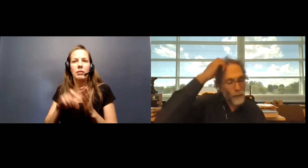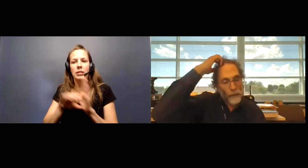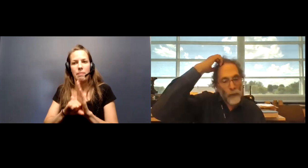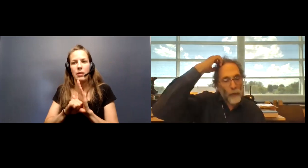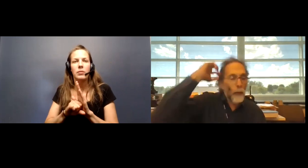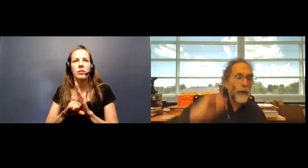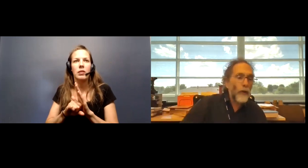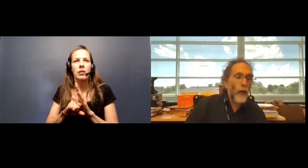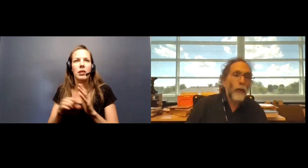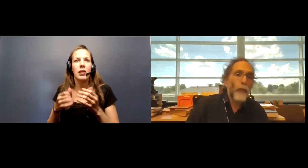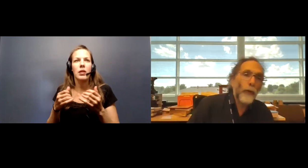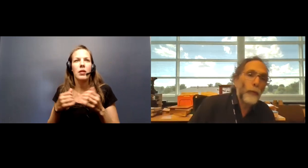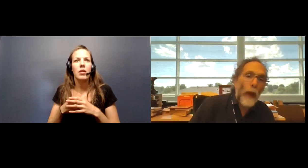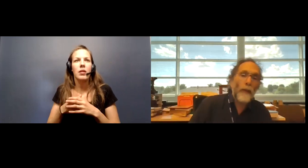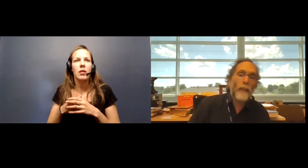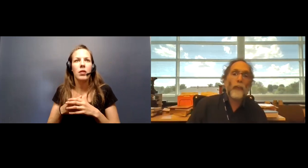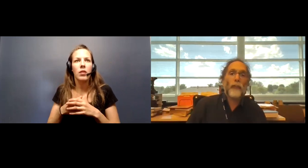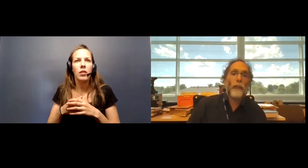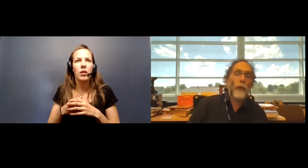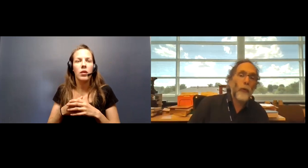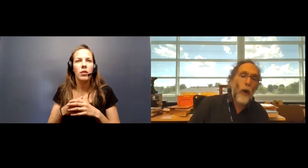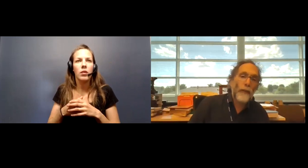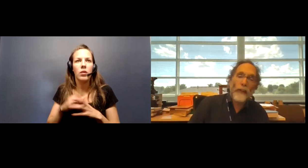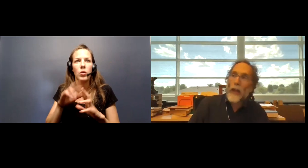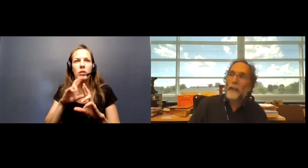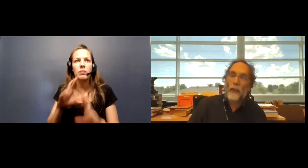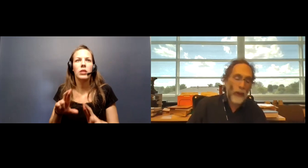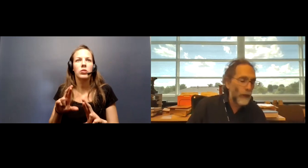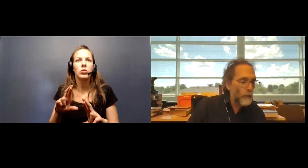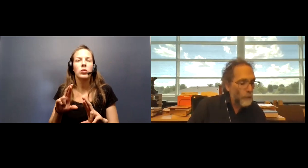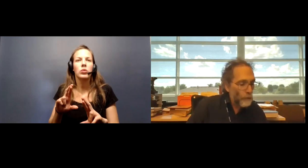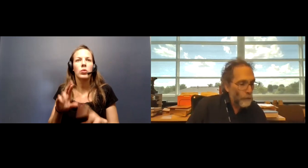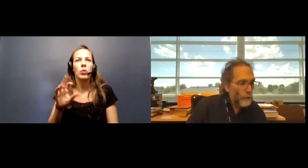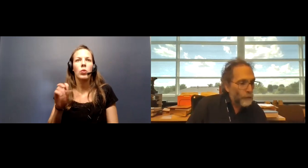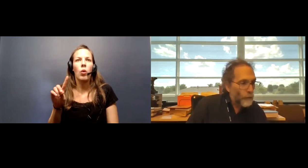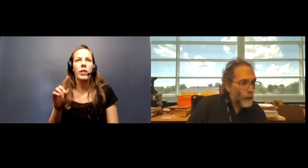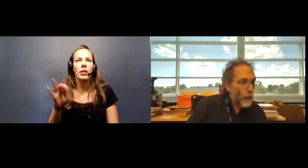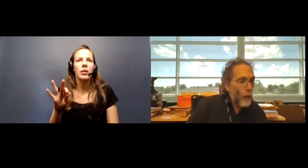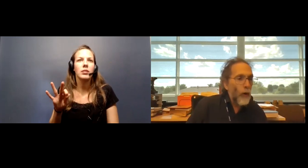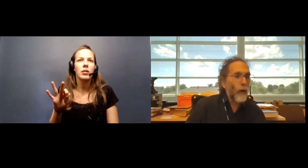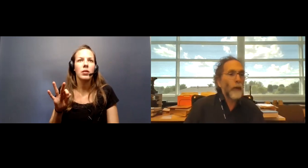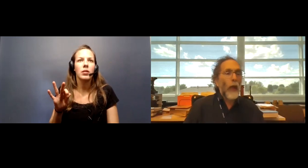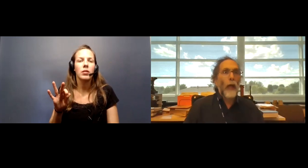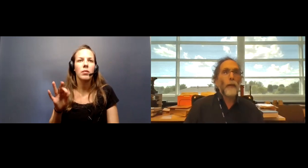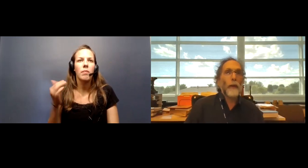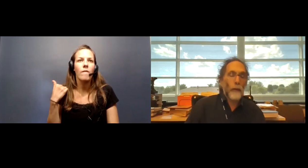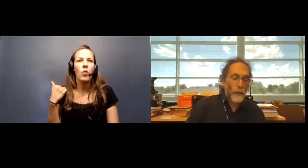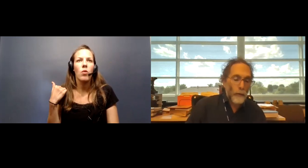The original responses to COVID-19 were